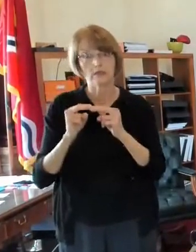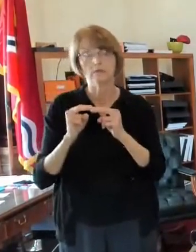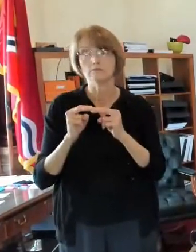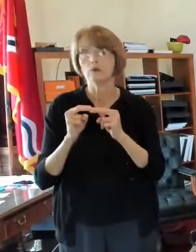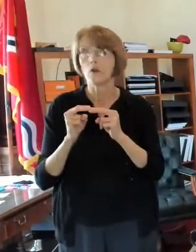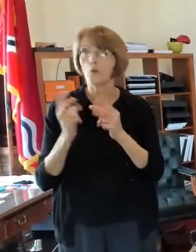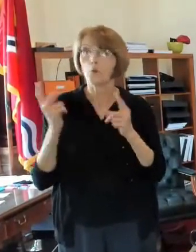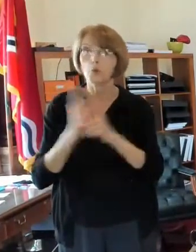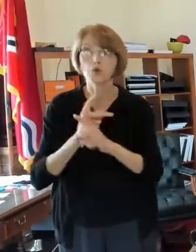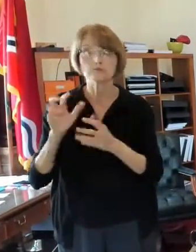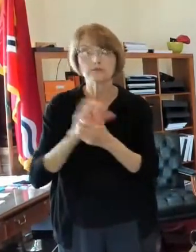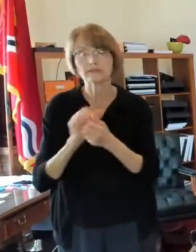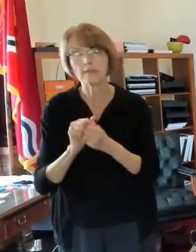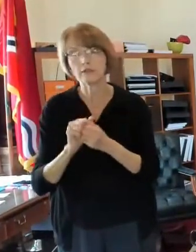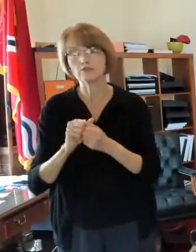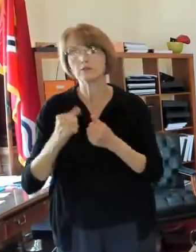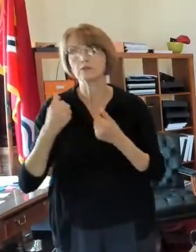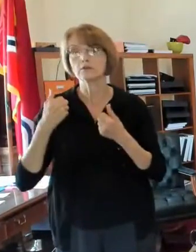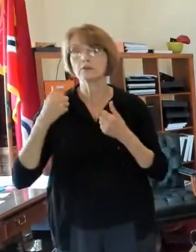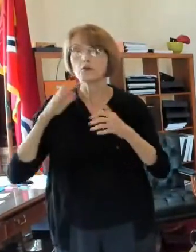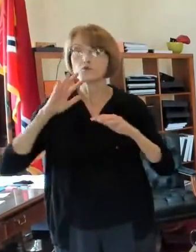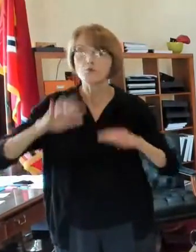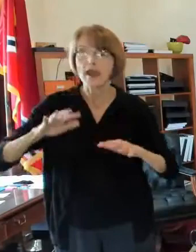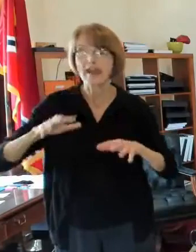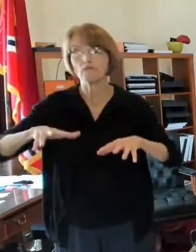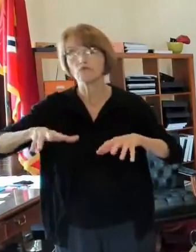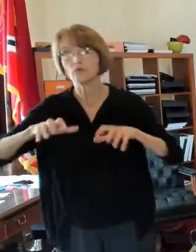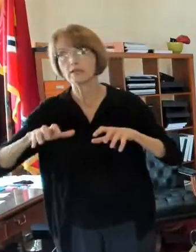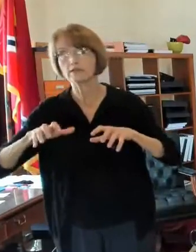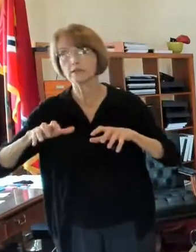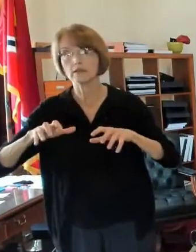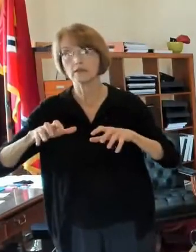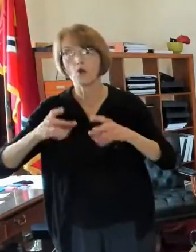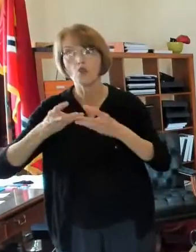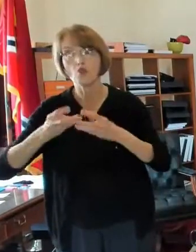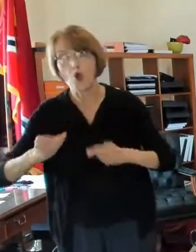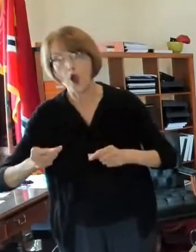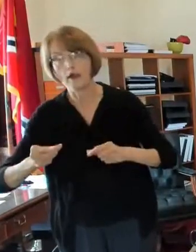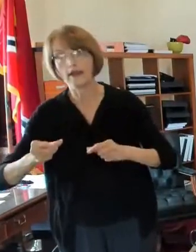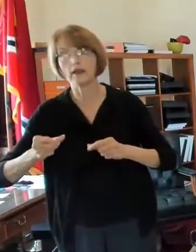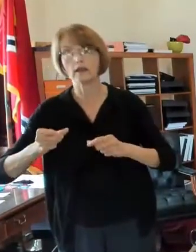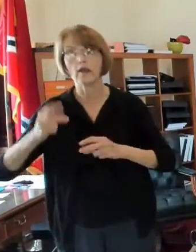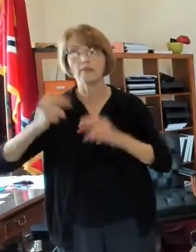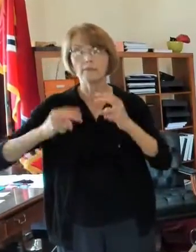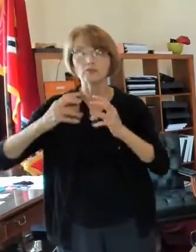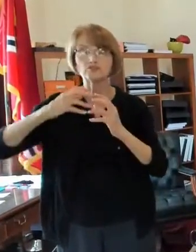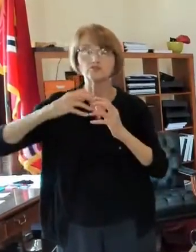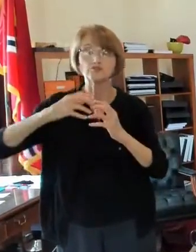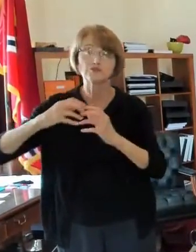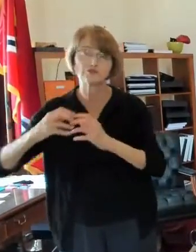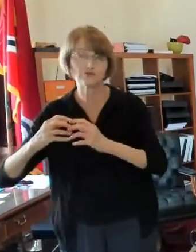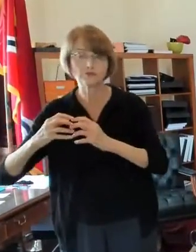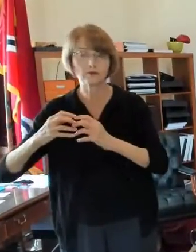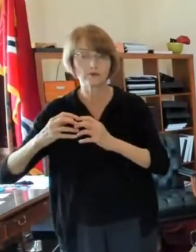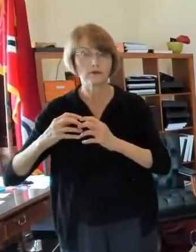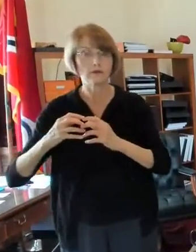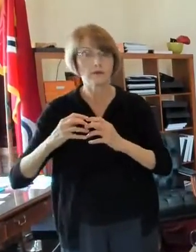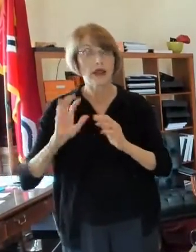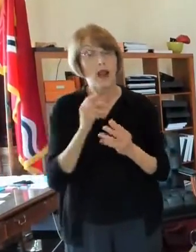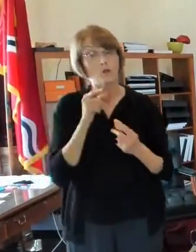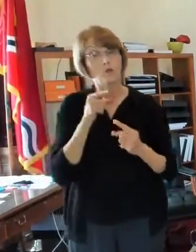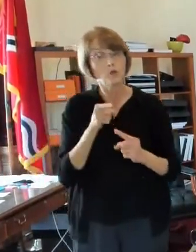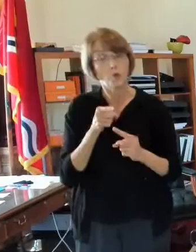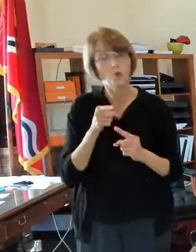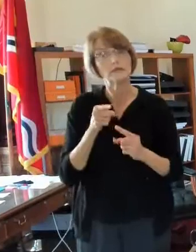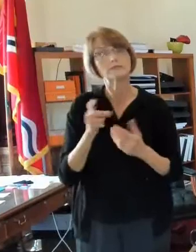rain freezing thawing those buildings get worse we want to save as many buildings as we possibly